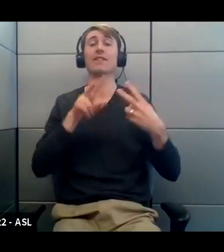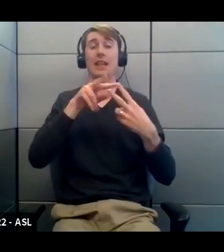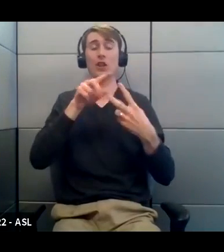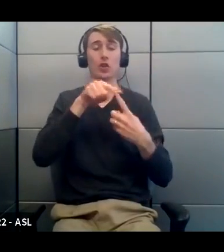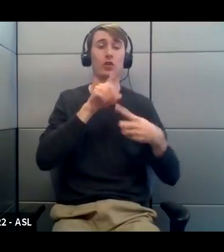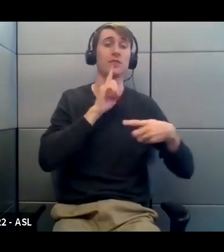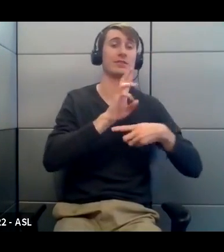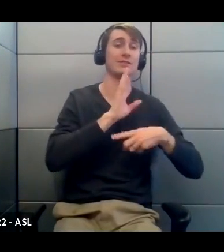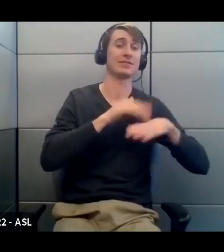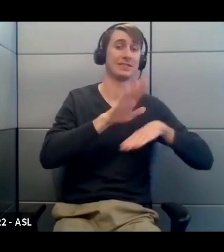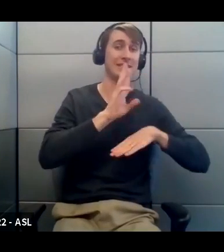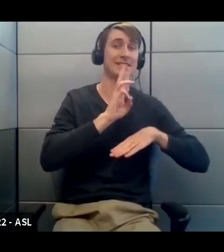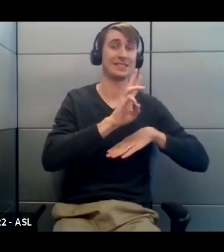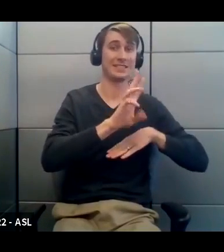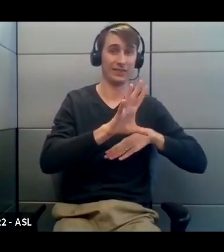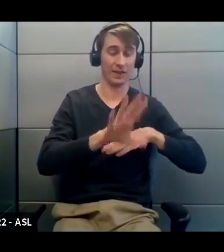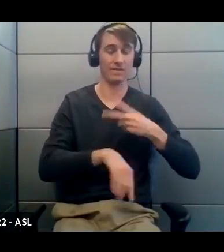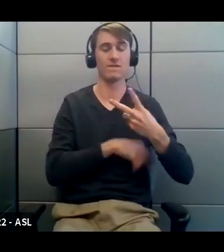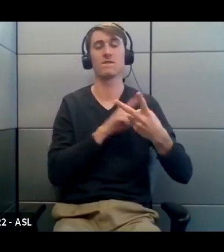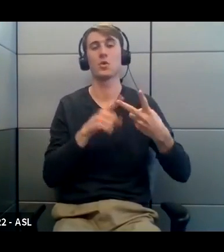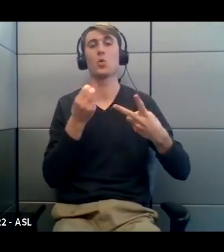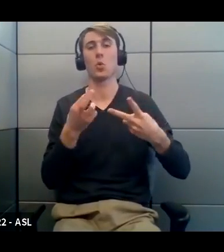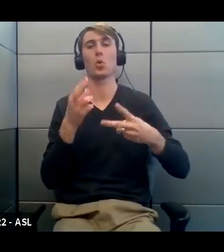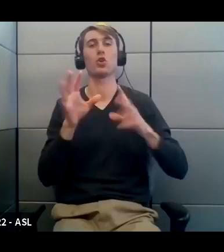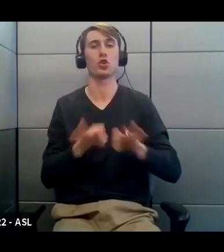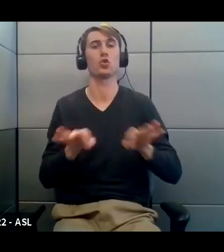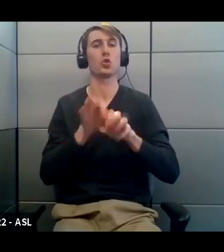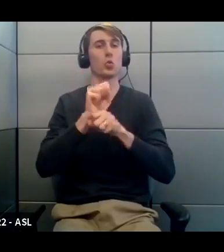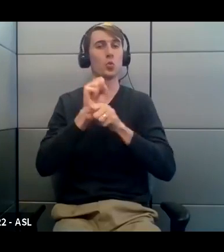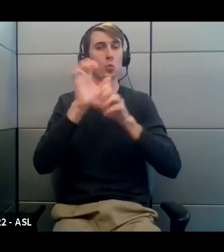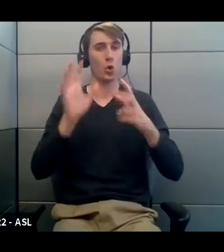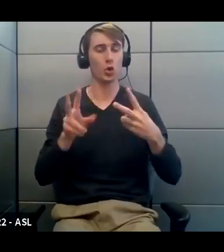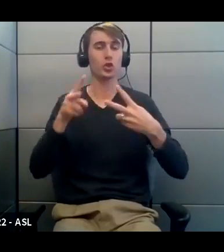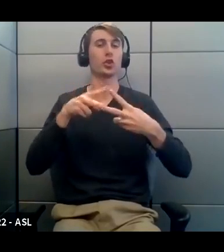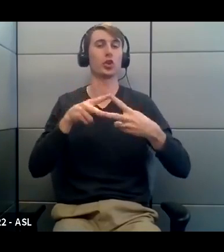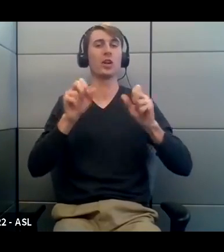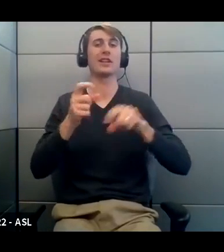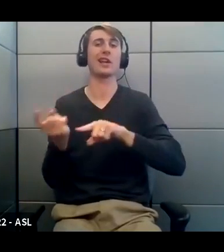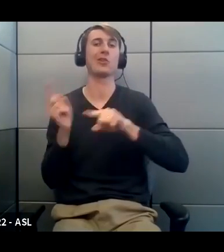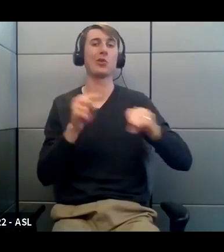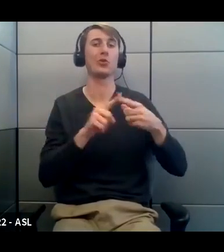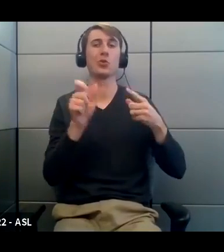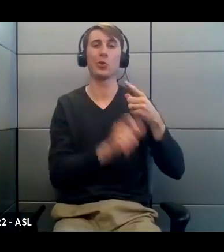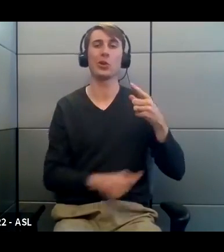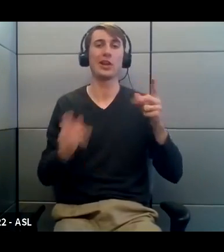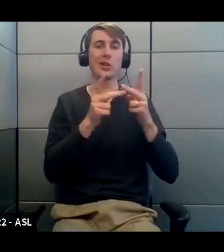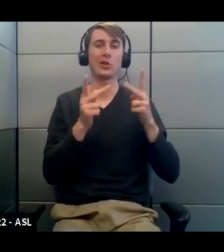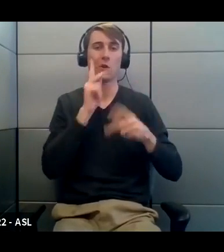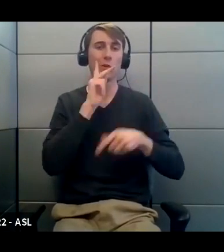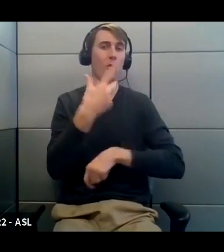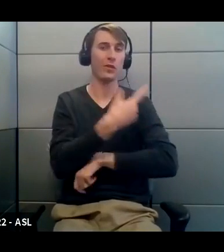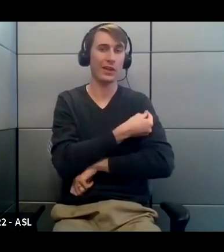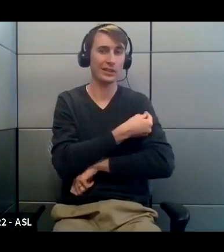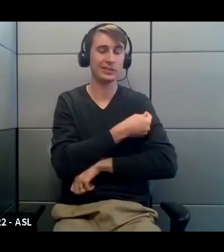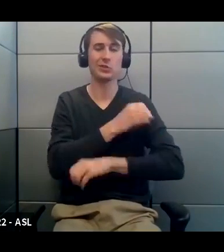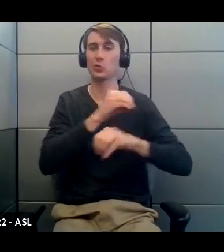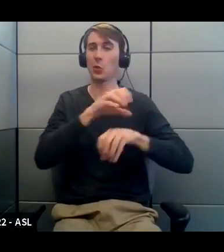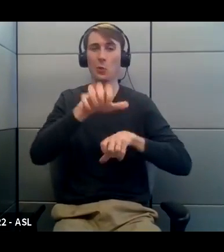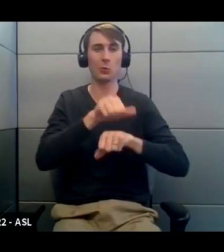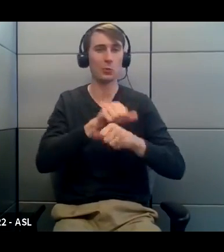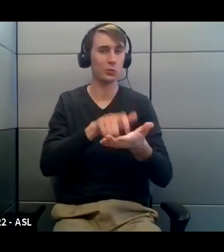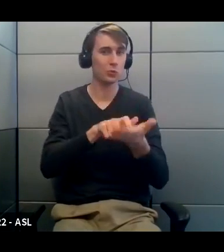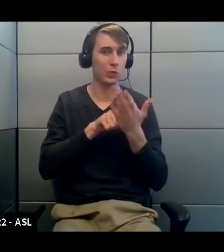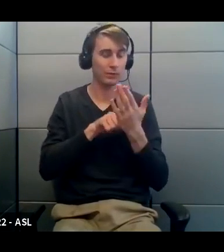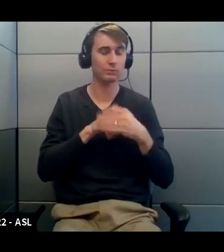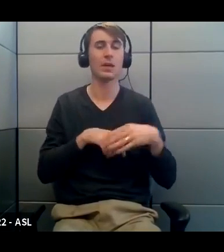without an appointment at any of our vaccine sites. So you can walk in Monday through Friday,